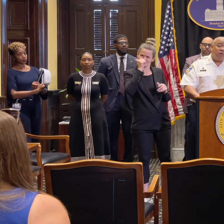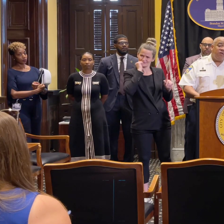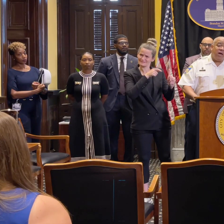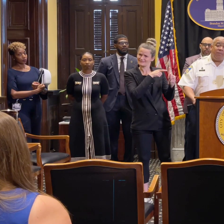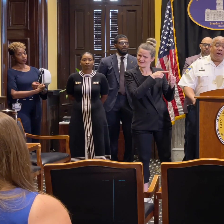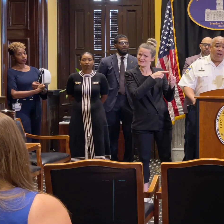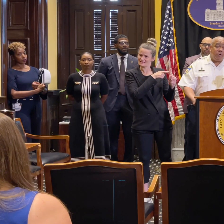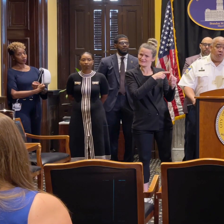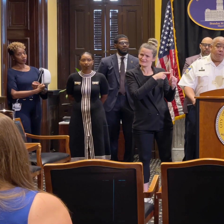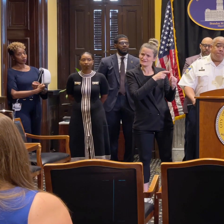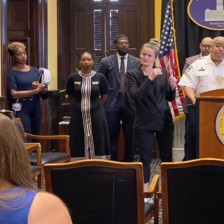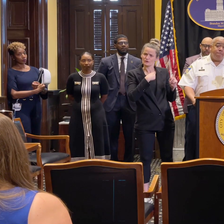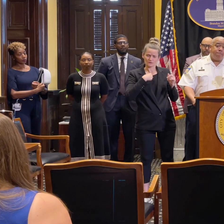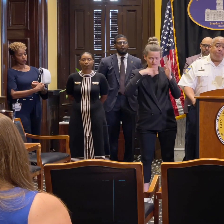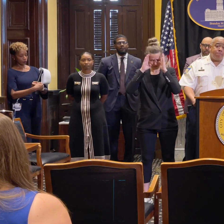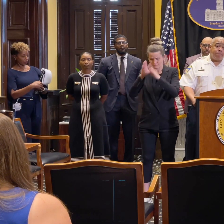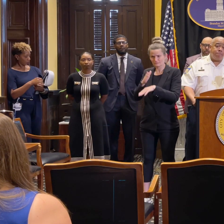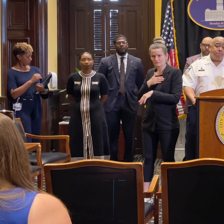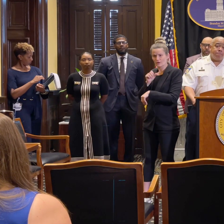only focus on the job that I'm doing.